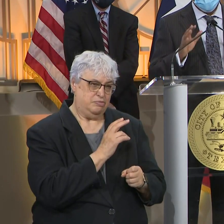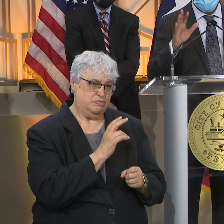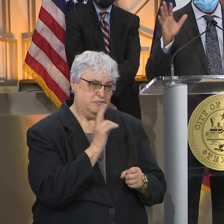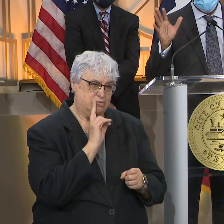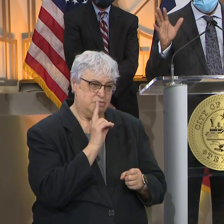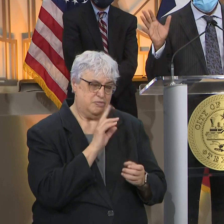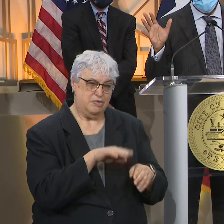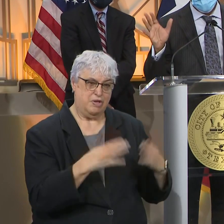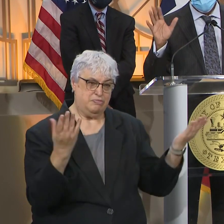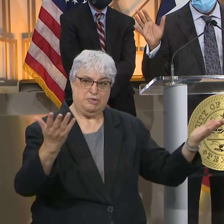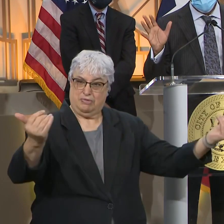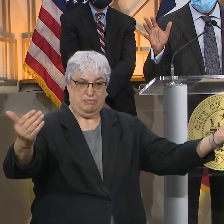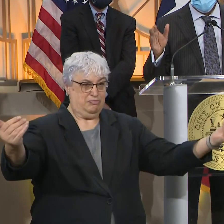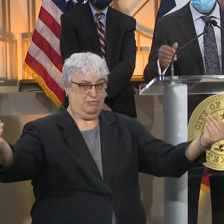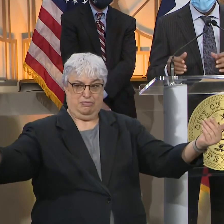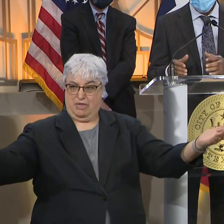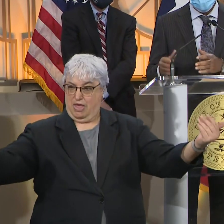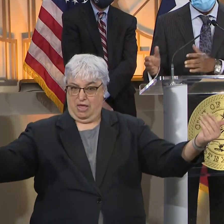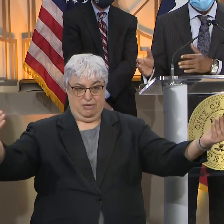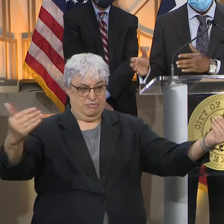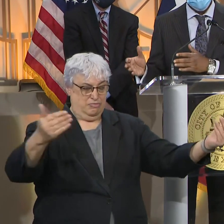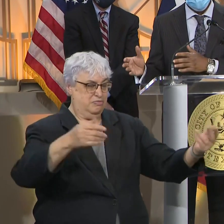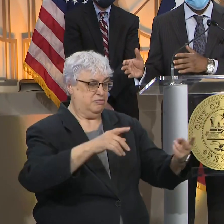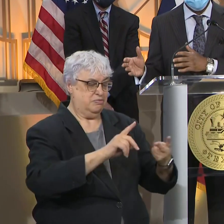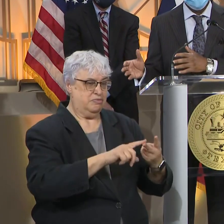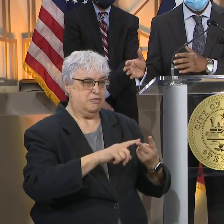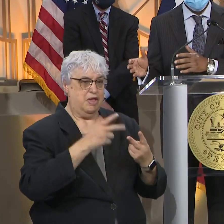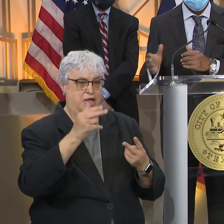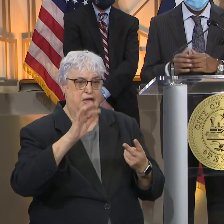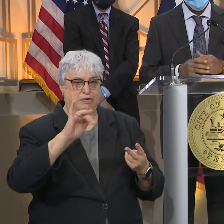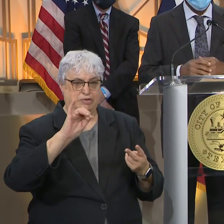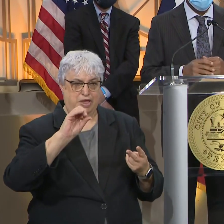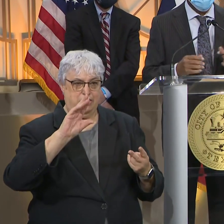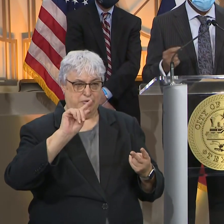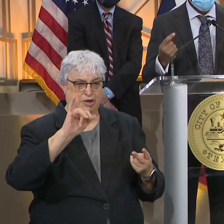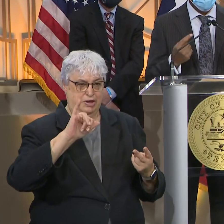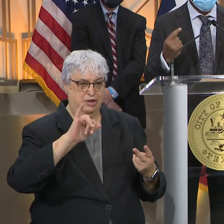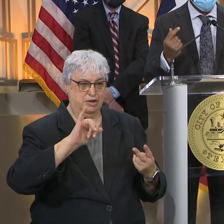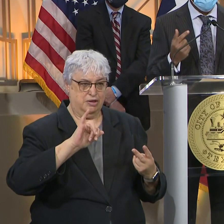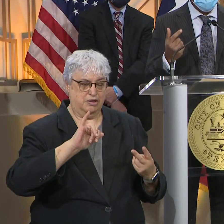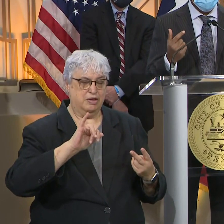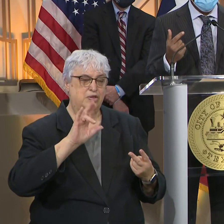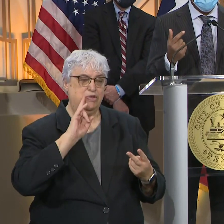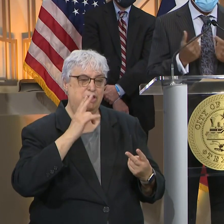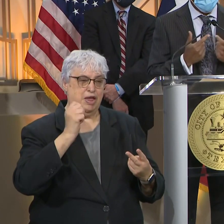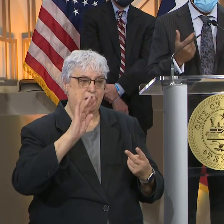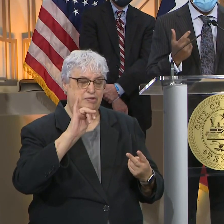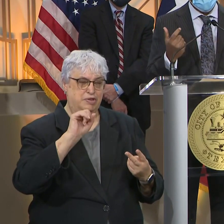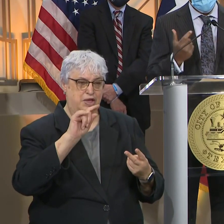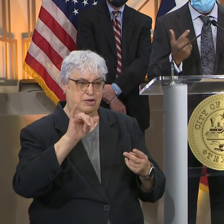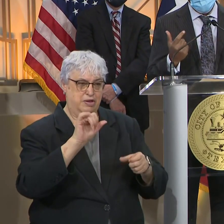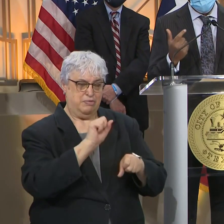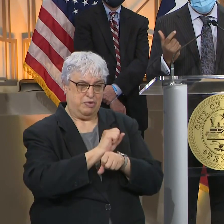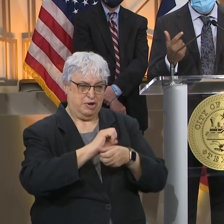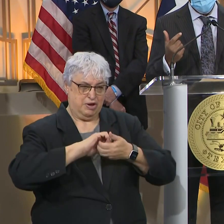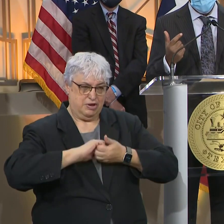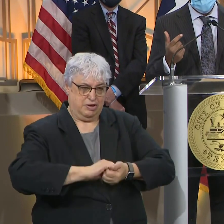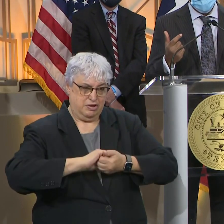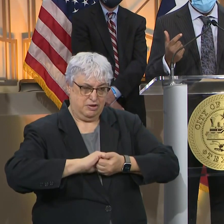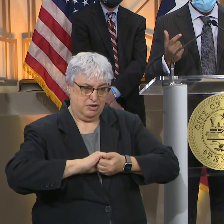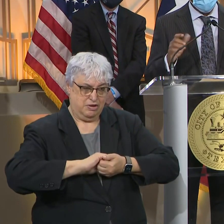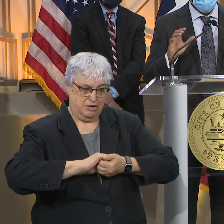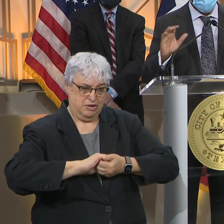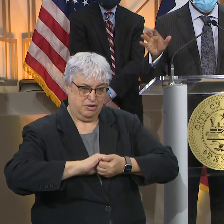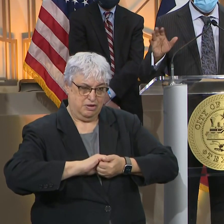Houstonians. We kind of open it up to anybody. And the same thing with Harris County. So in Houston and Harris County, work collaboratively